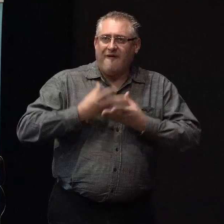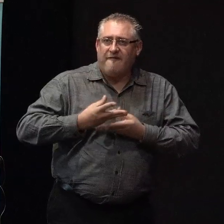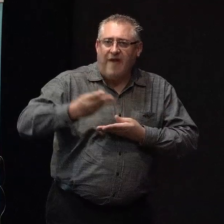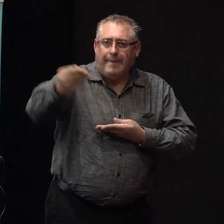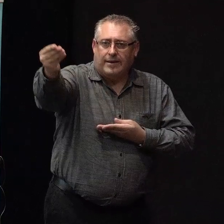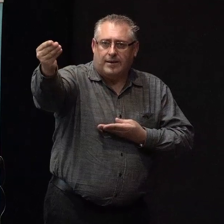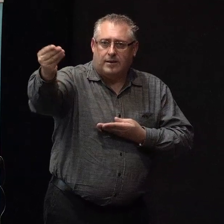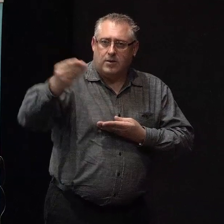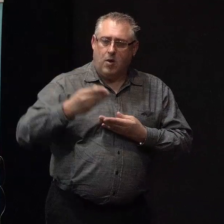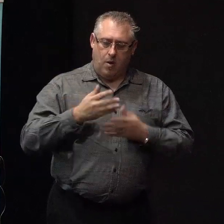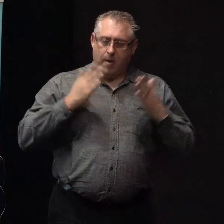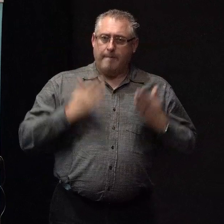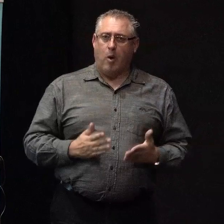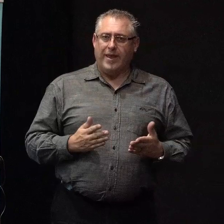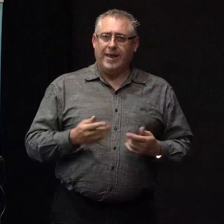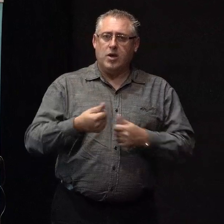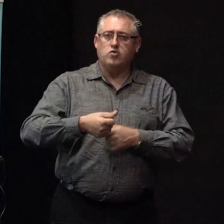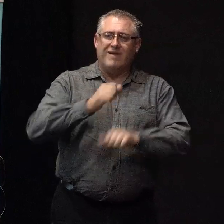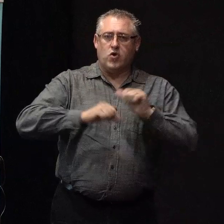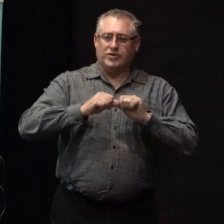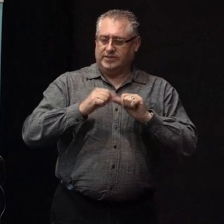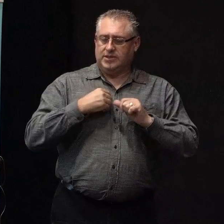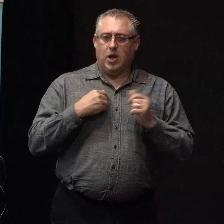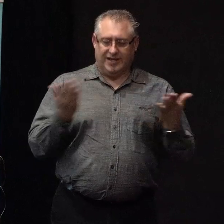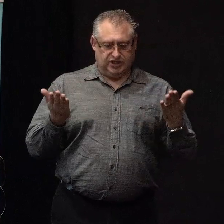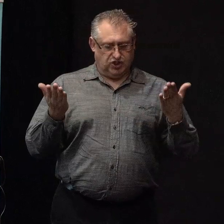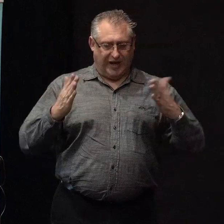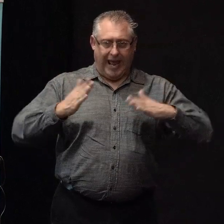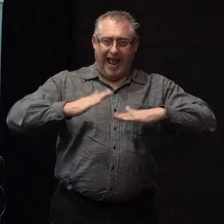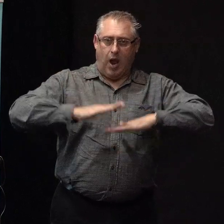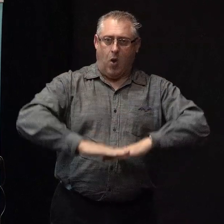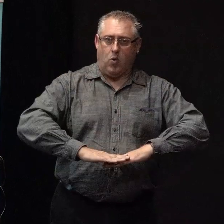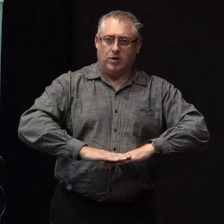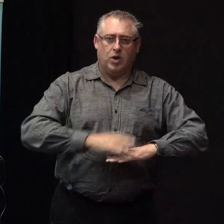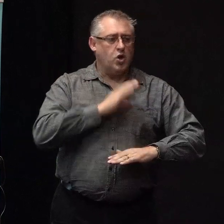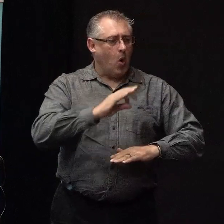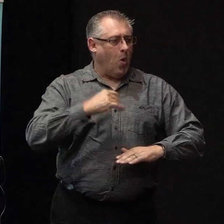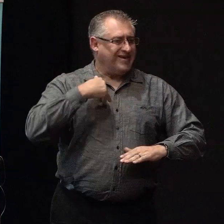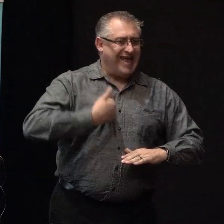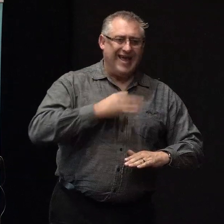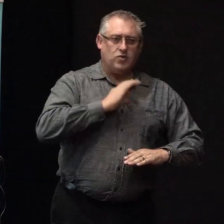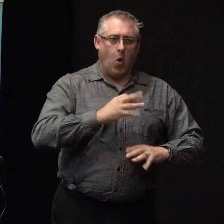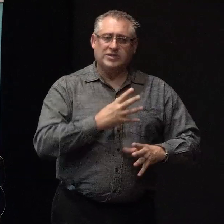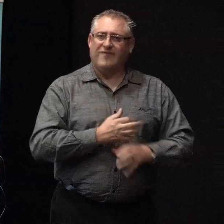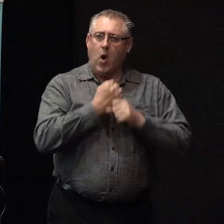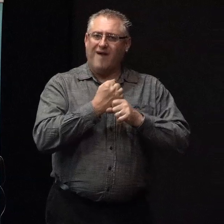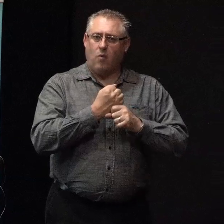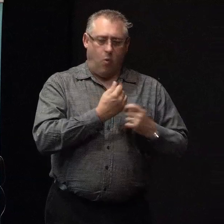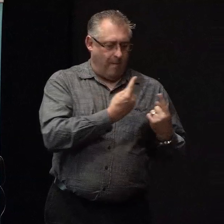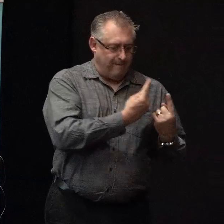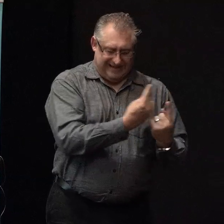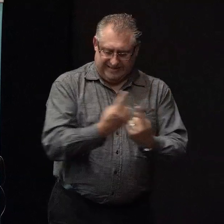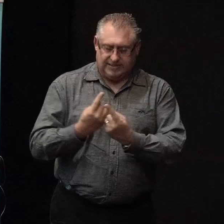body does quite the reverse. Your body shuts everything down as much as it possibly can. The non-essential, non-survival elements